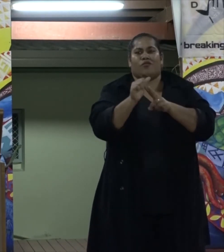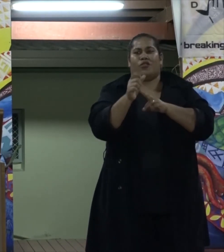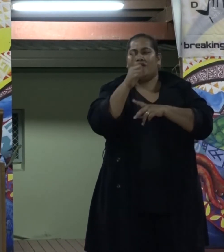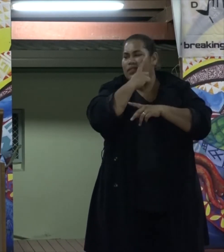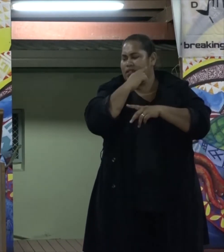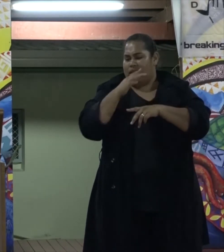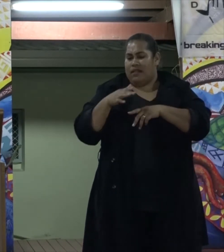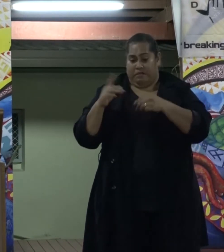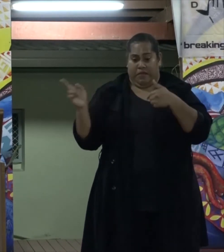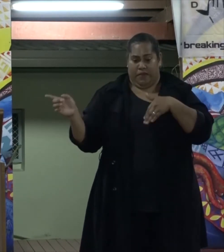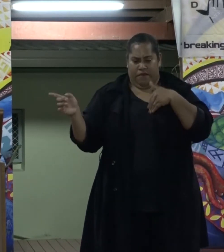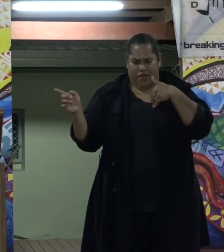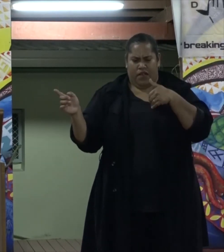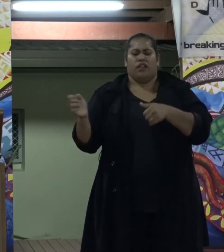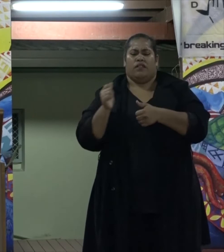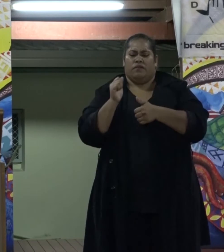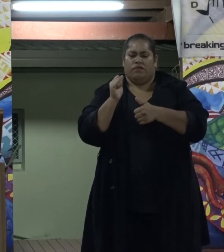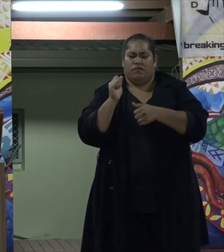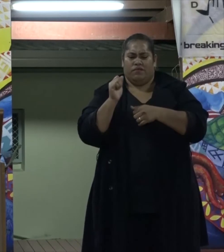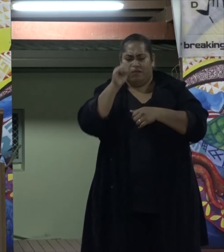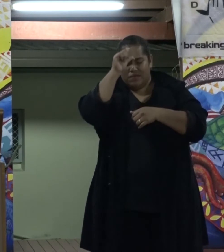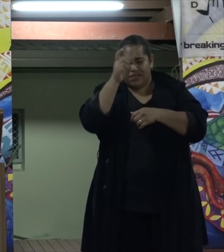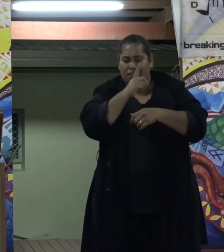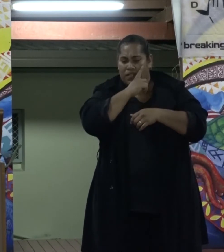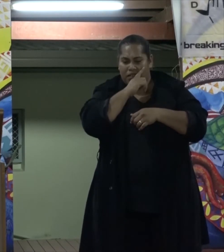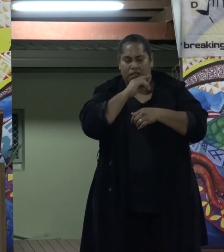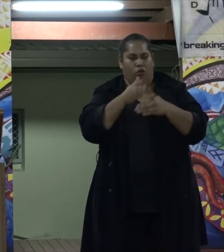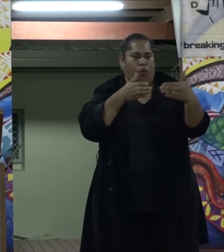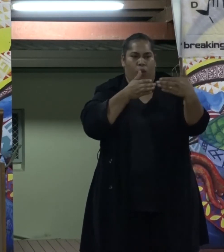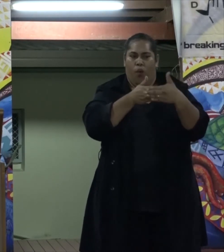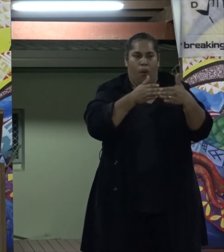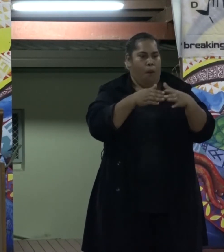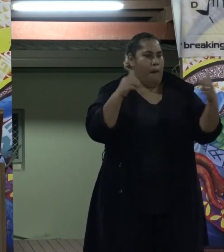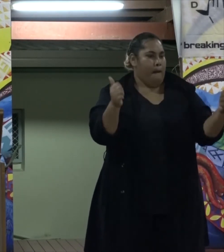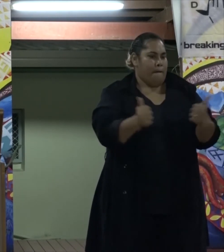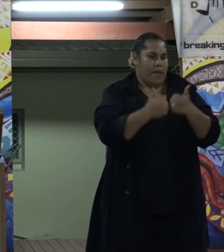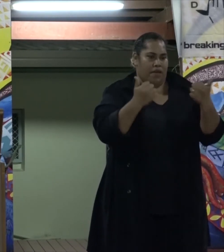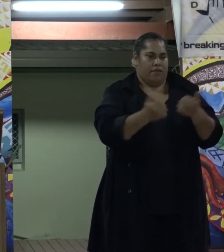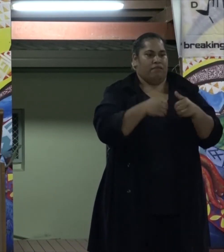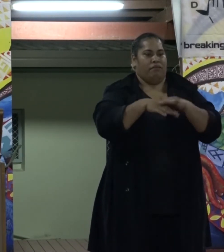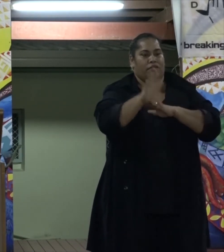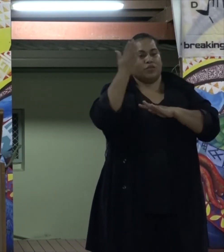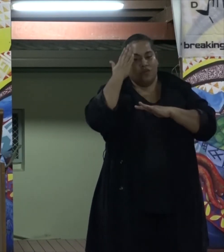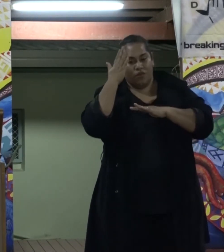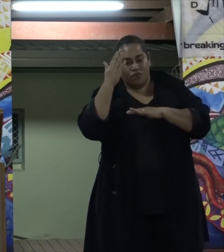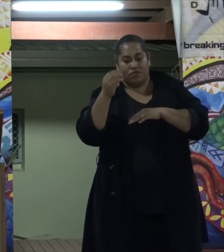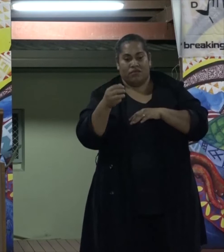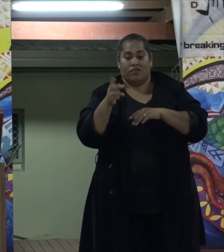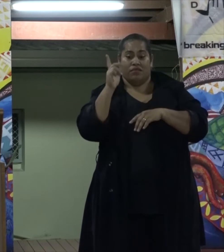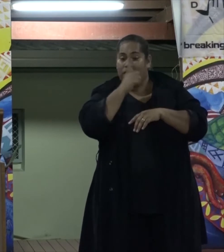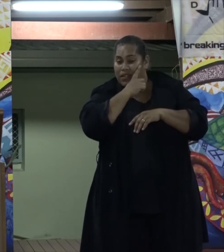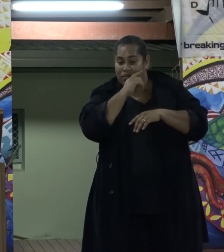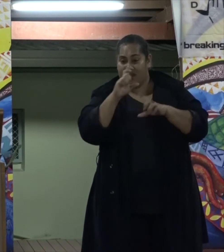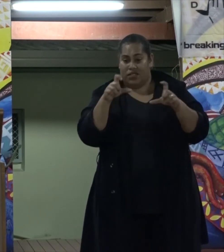that Indo-Fijian girls face many obstacles in pursuing sports. Girls in sports may